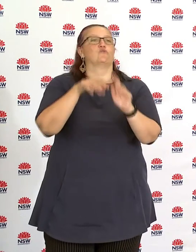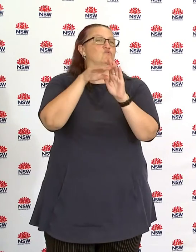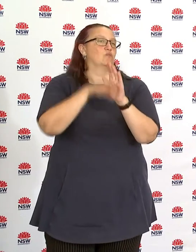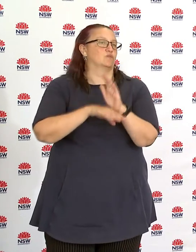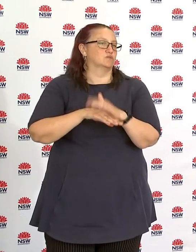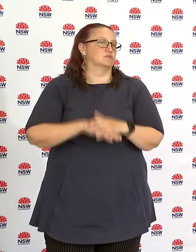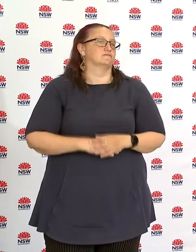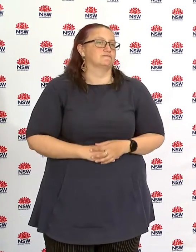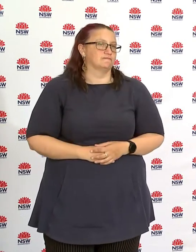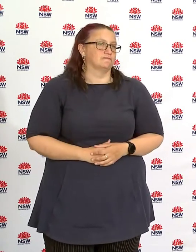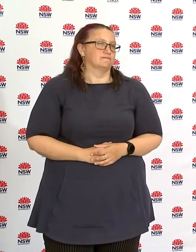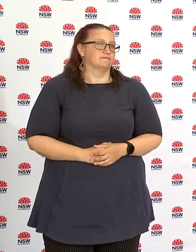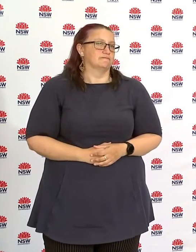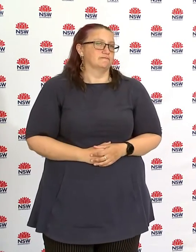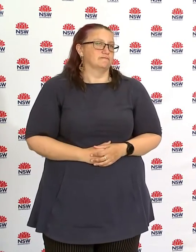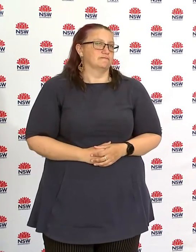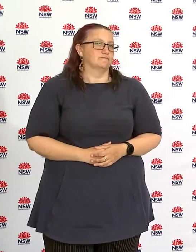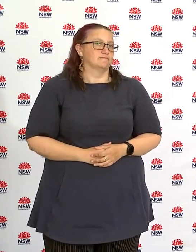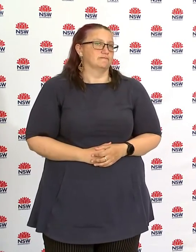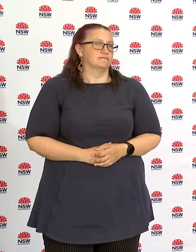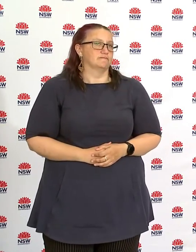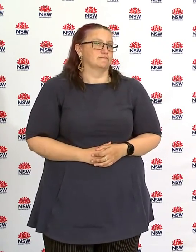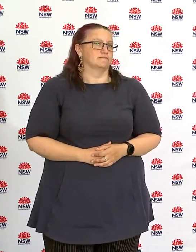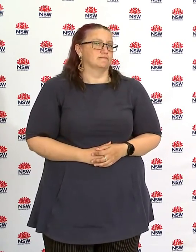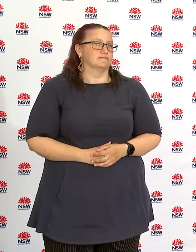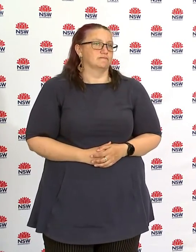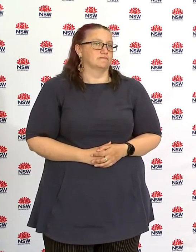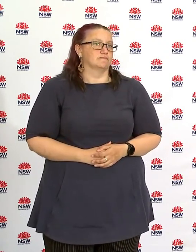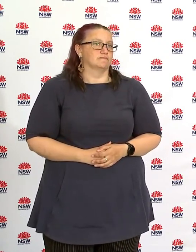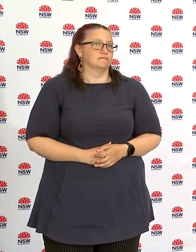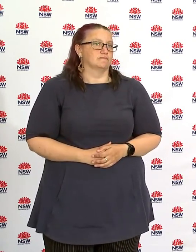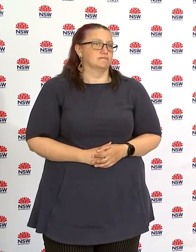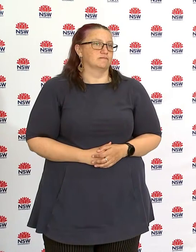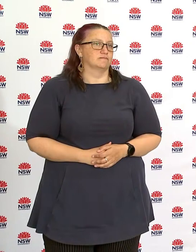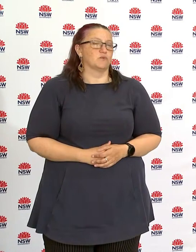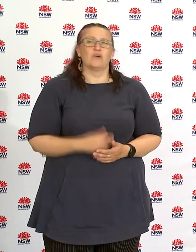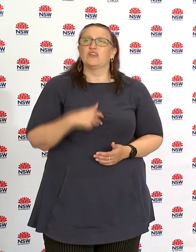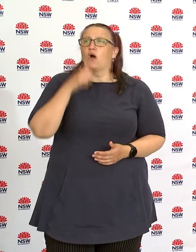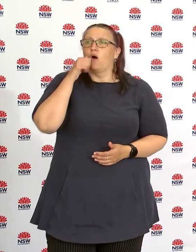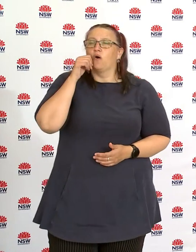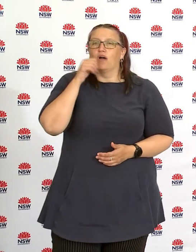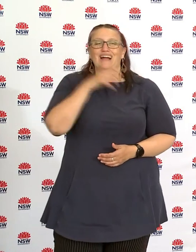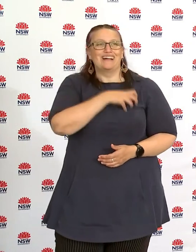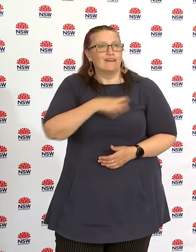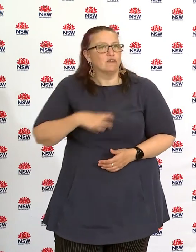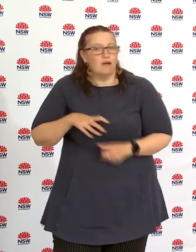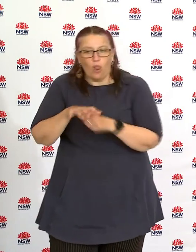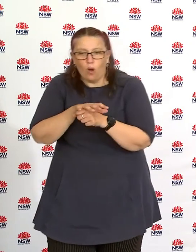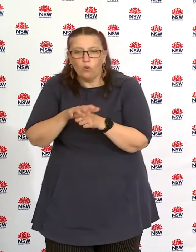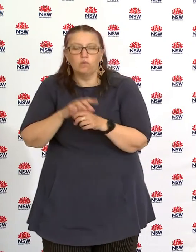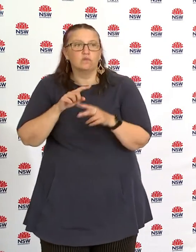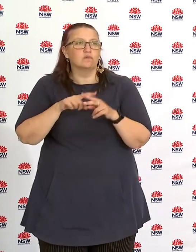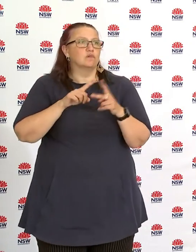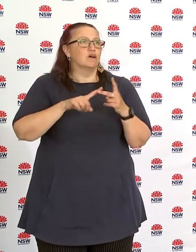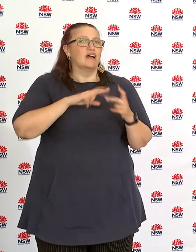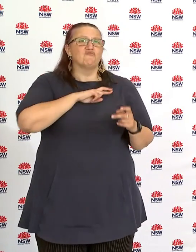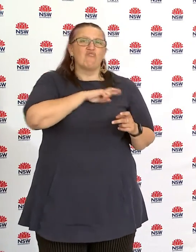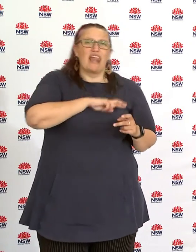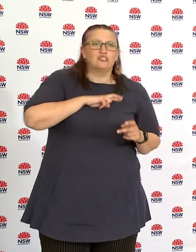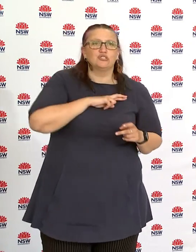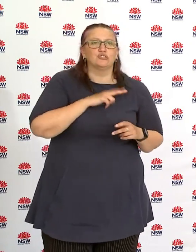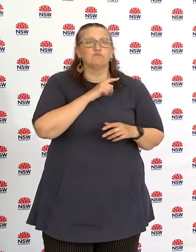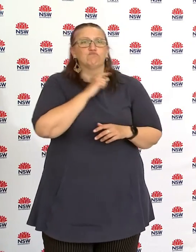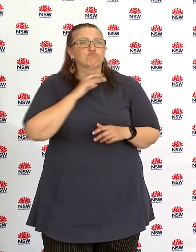can i thank the community leaders who are providing those important messages at a very grassroots level we have very grassroots